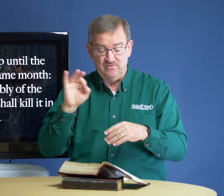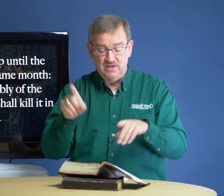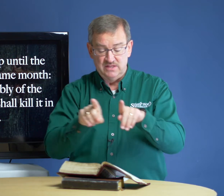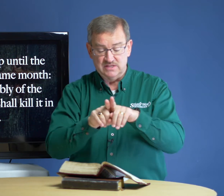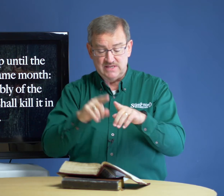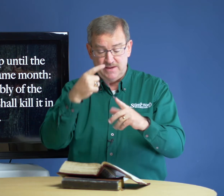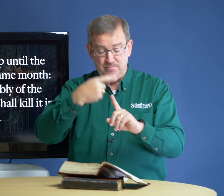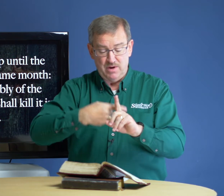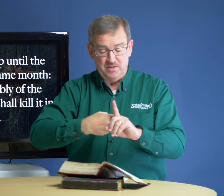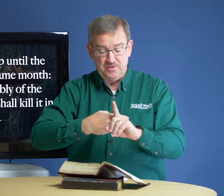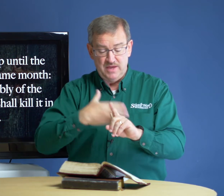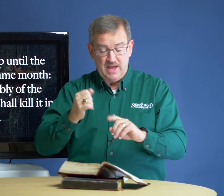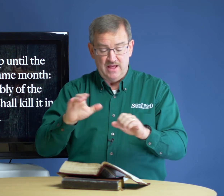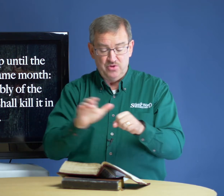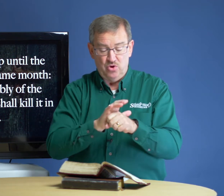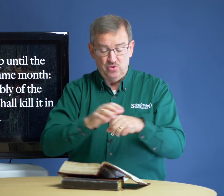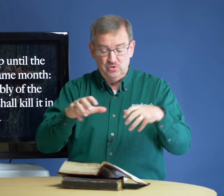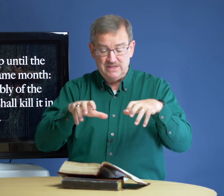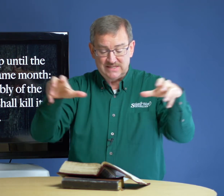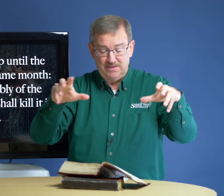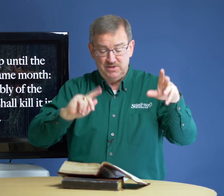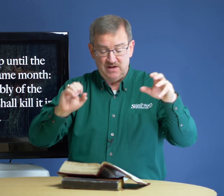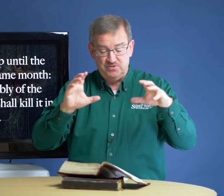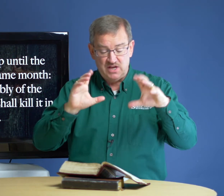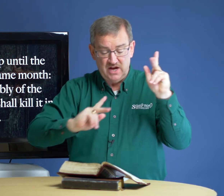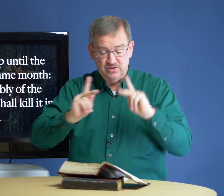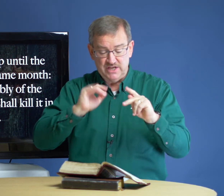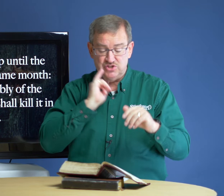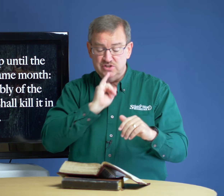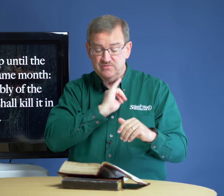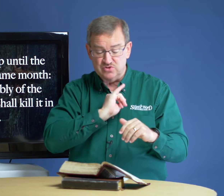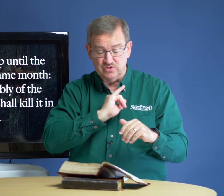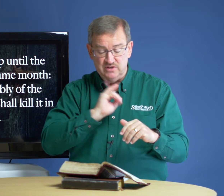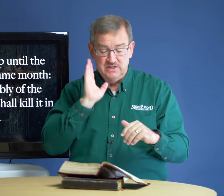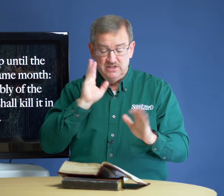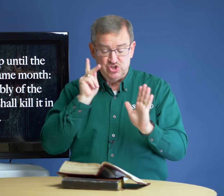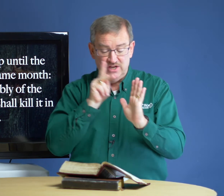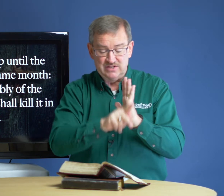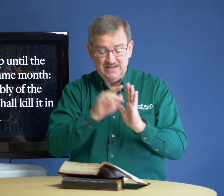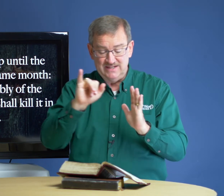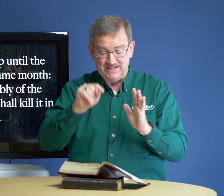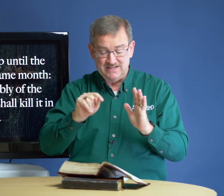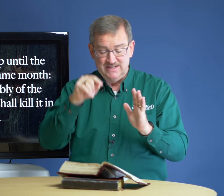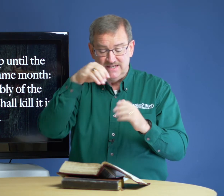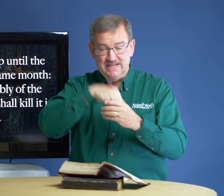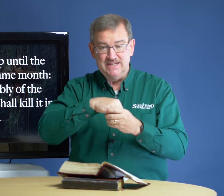the same month. And the whole assembly of the congregation of Israel shall kill it in